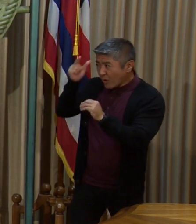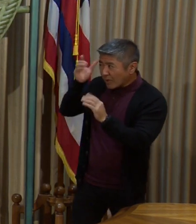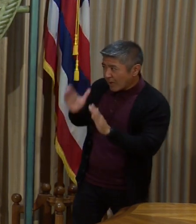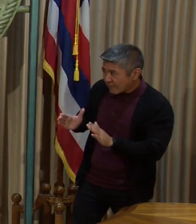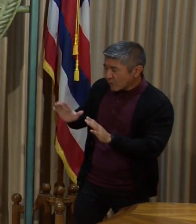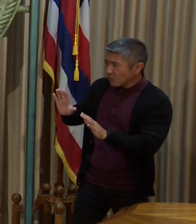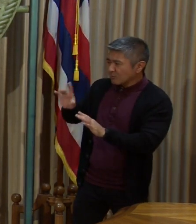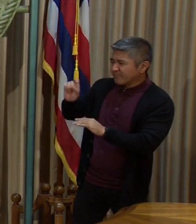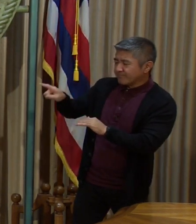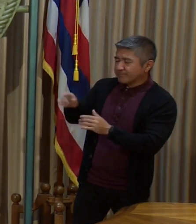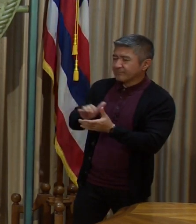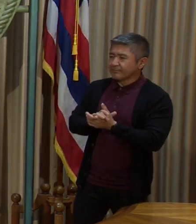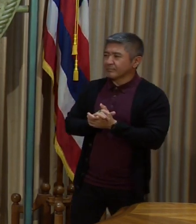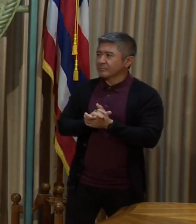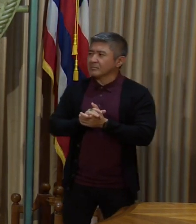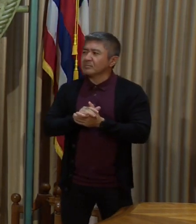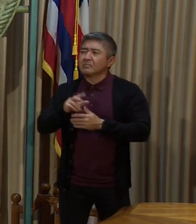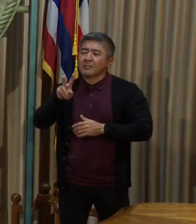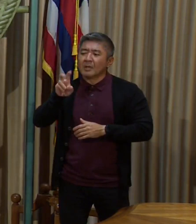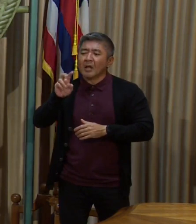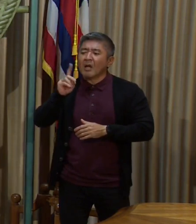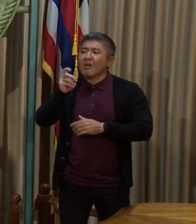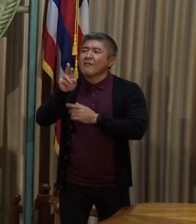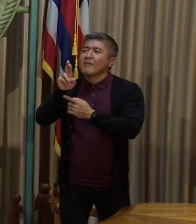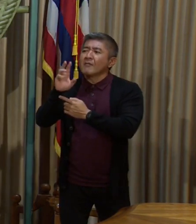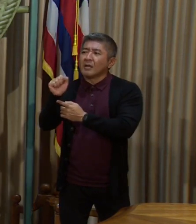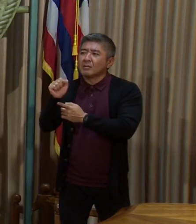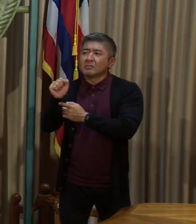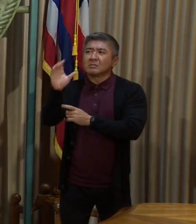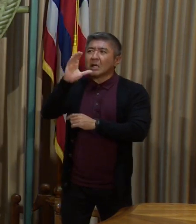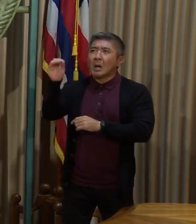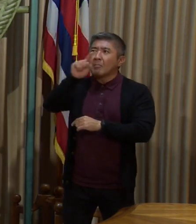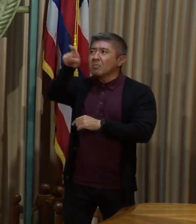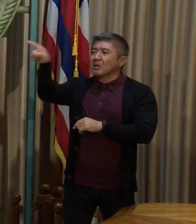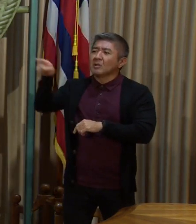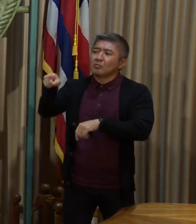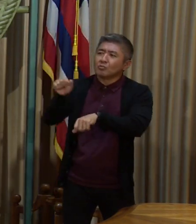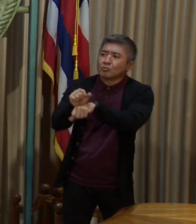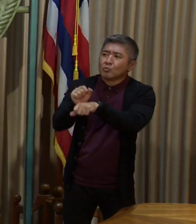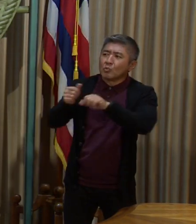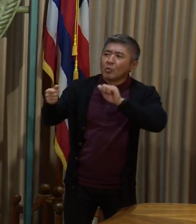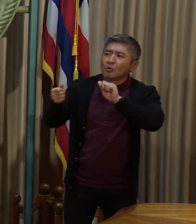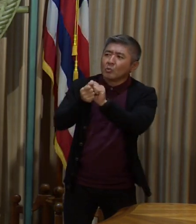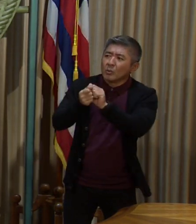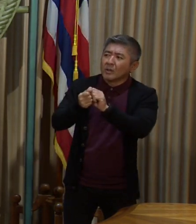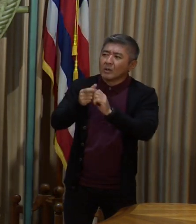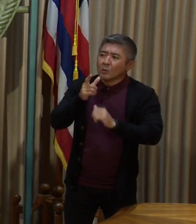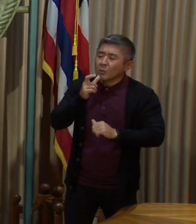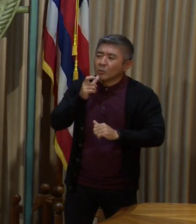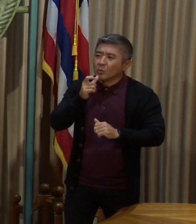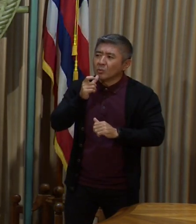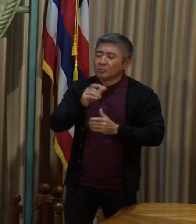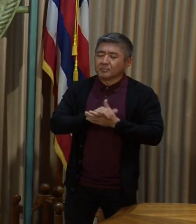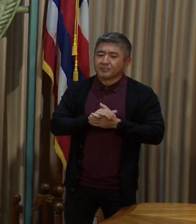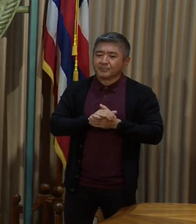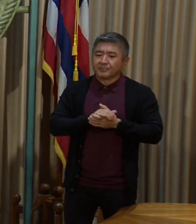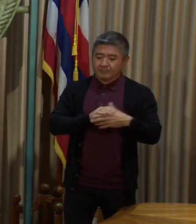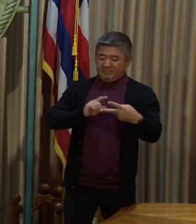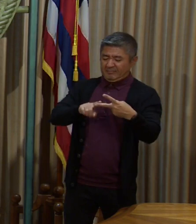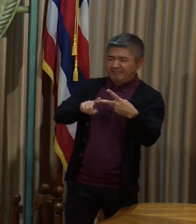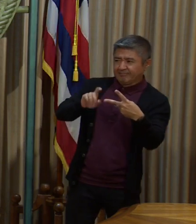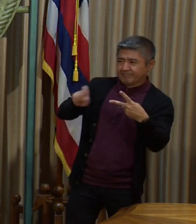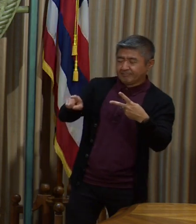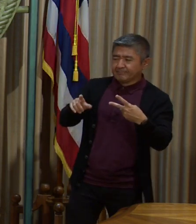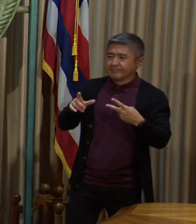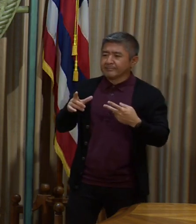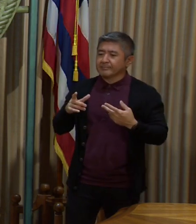which are those vendors that you mentioned that the state is working with? And as a second question, wondering